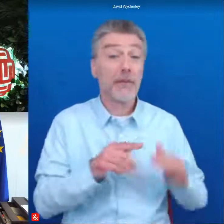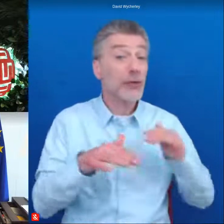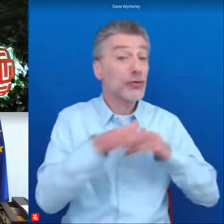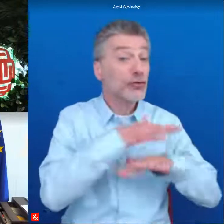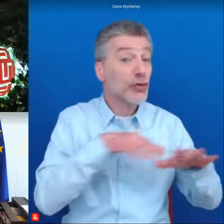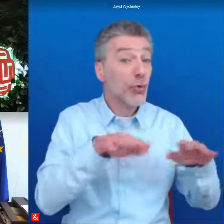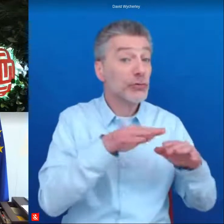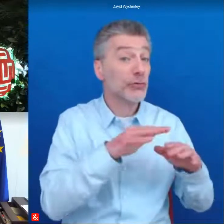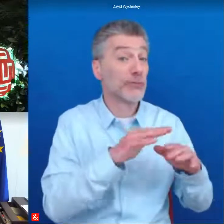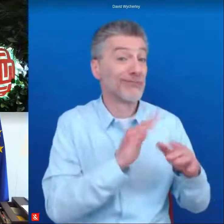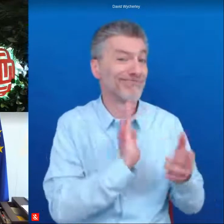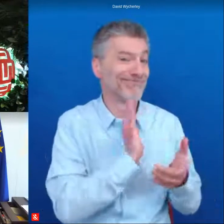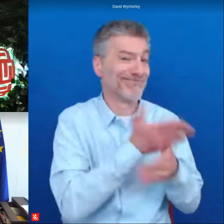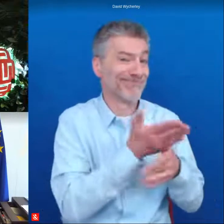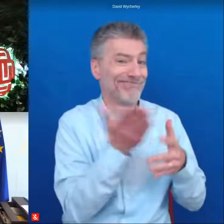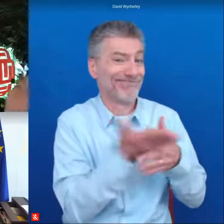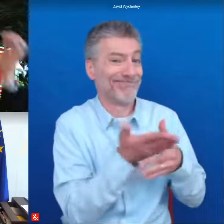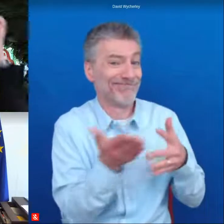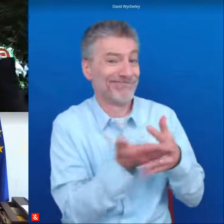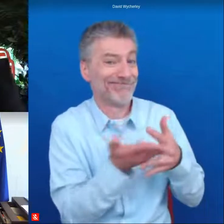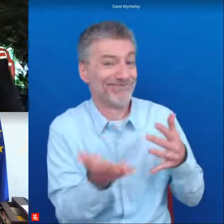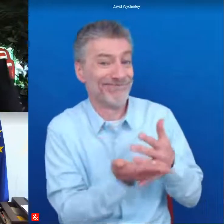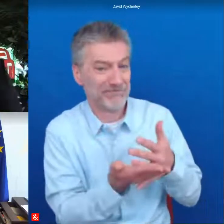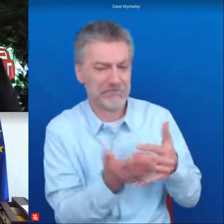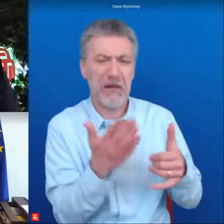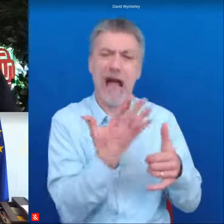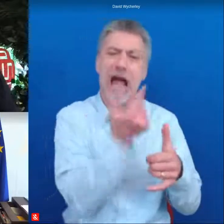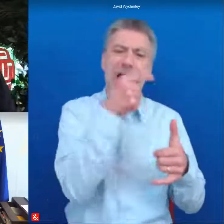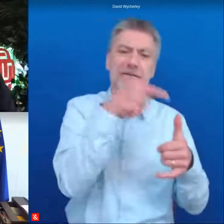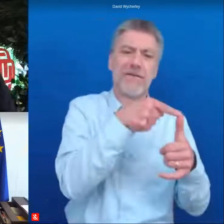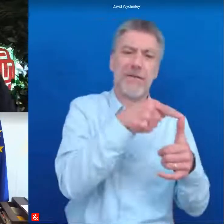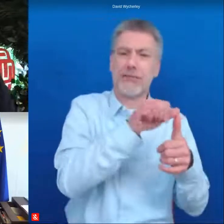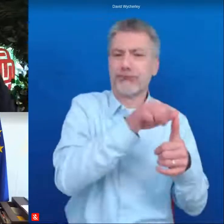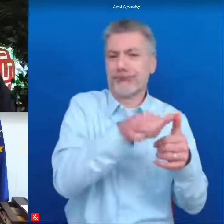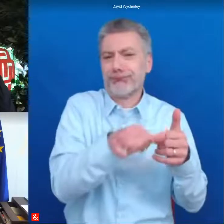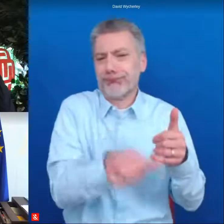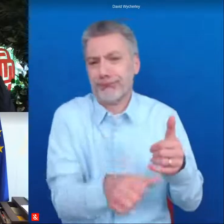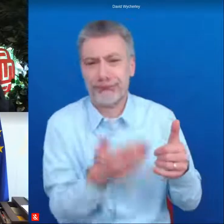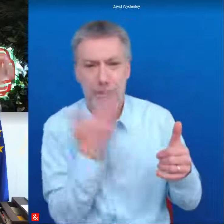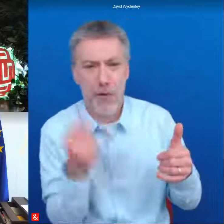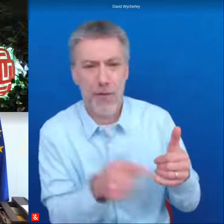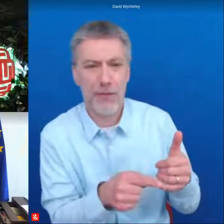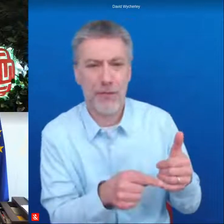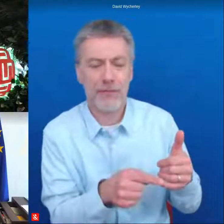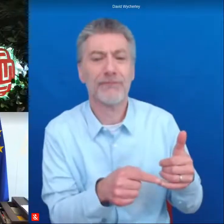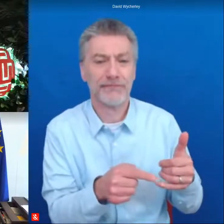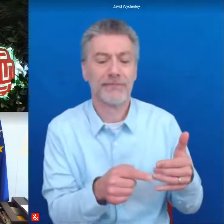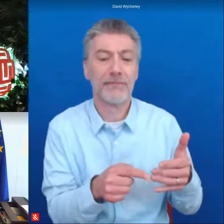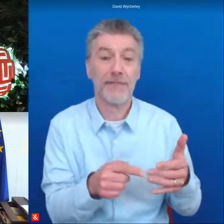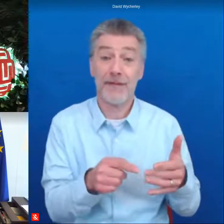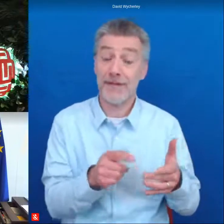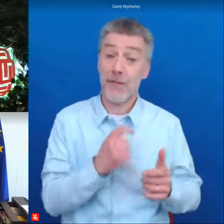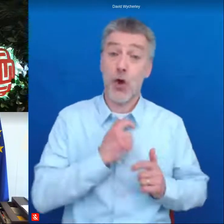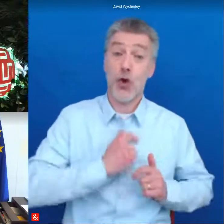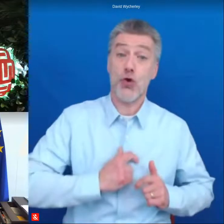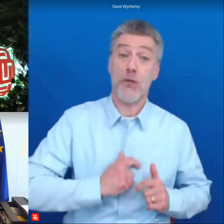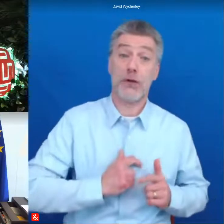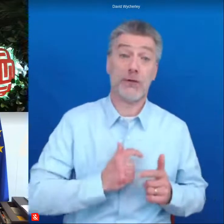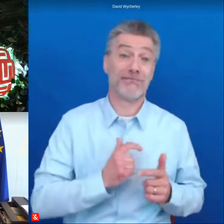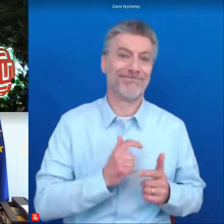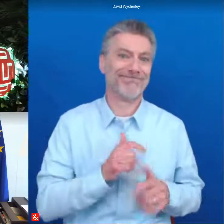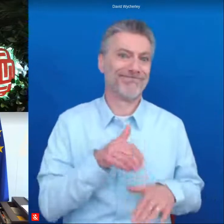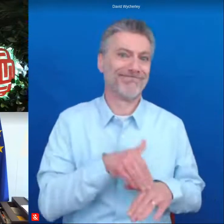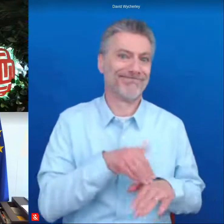into haves and have-nots human costs uh here include the